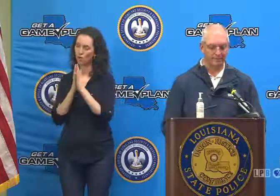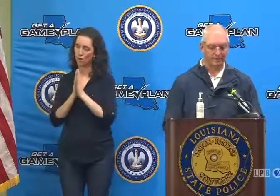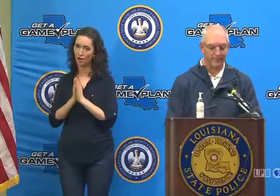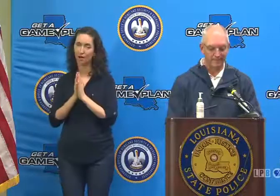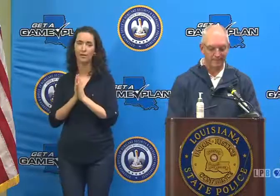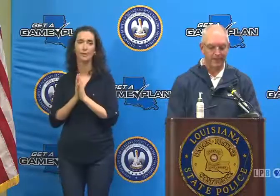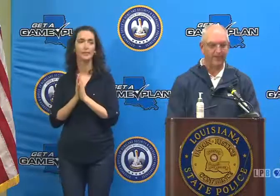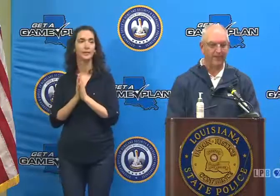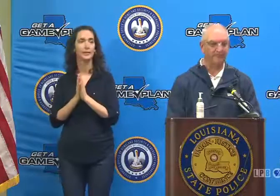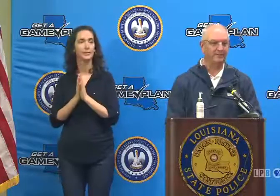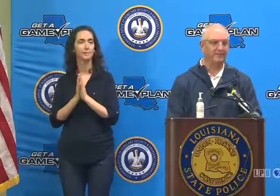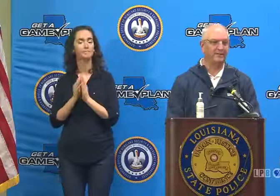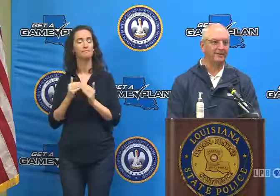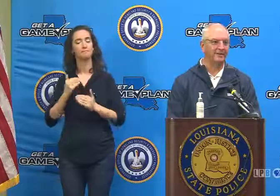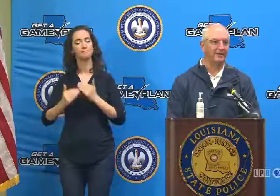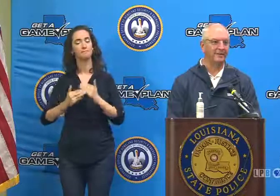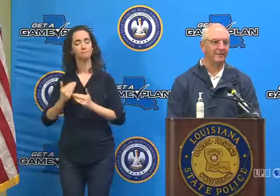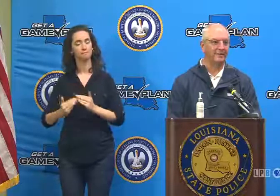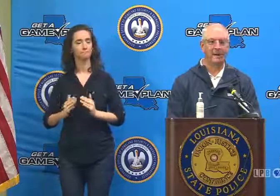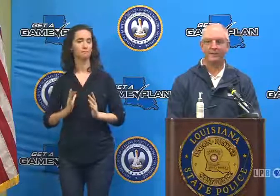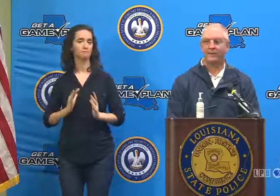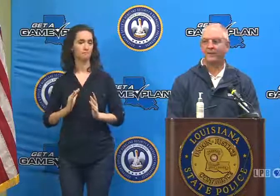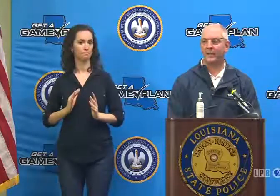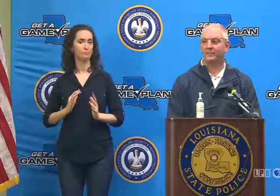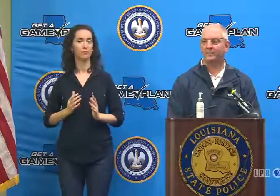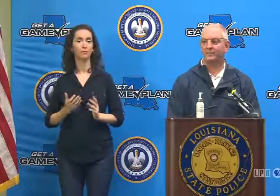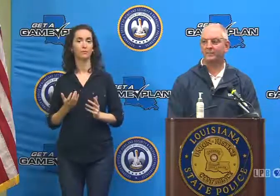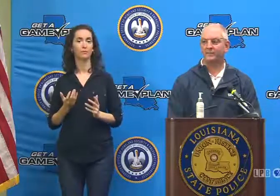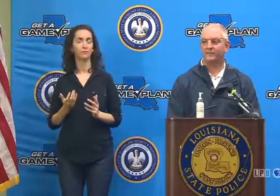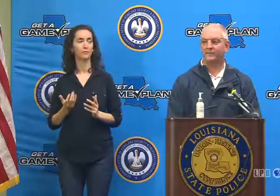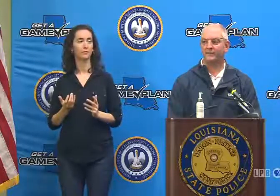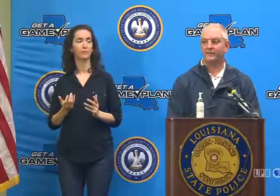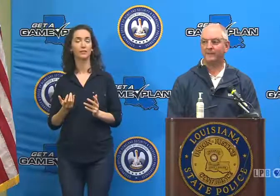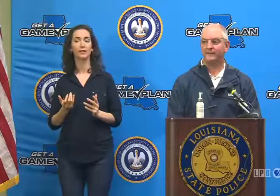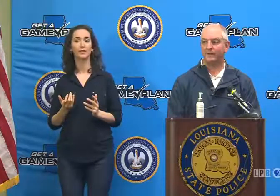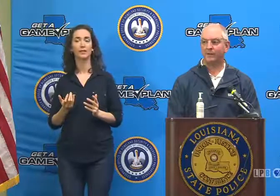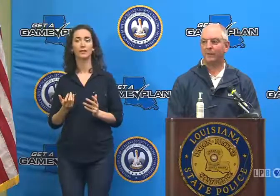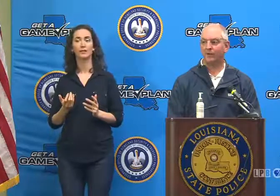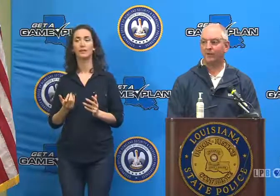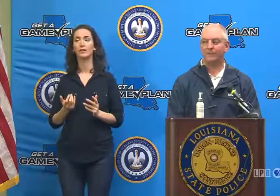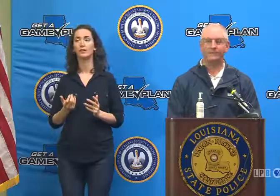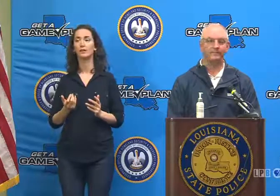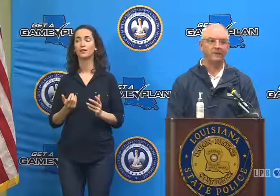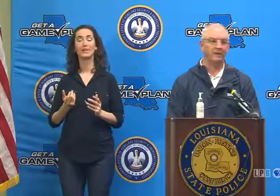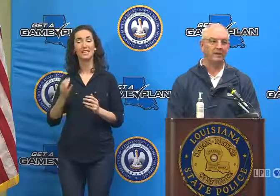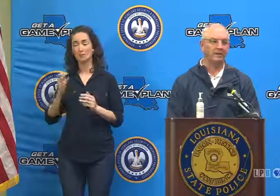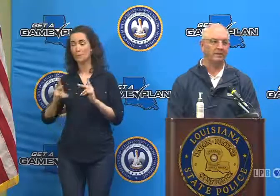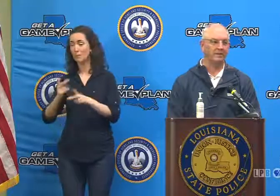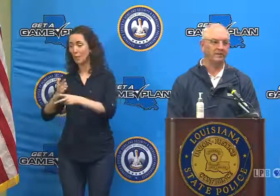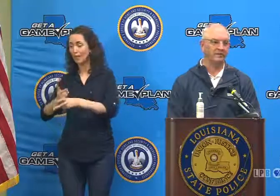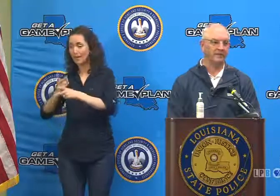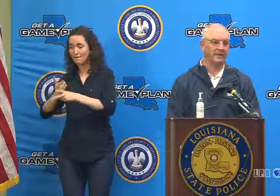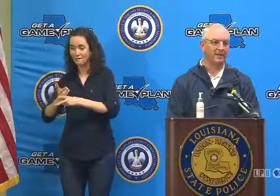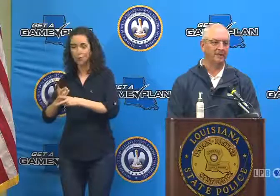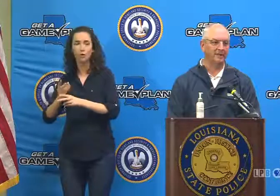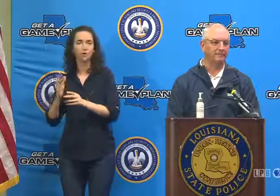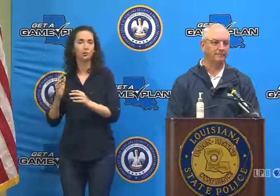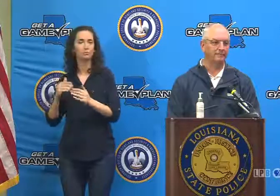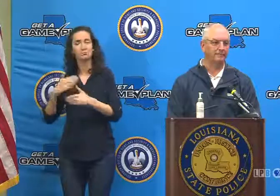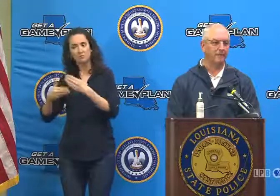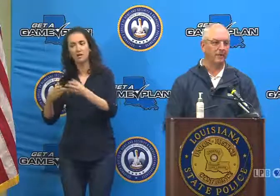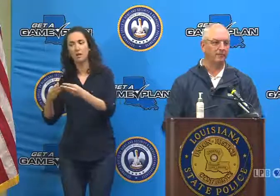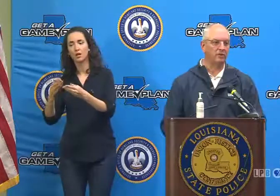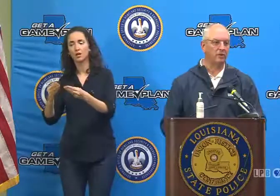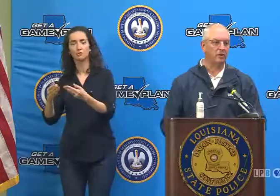in better fashion than might be the case if if if people aren't sufficiently careful.